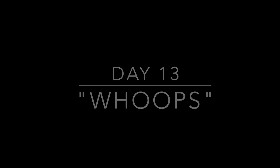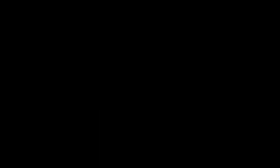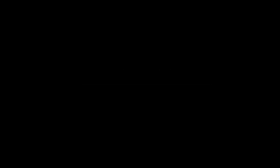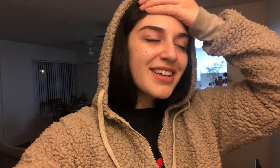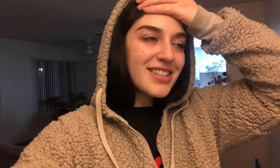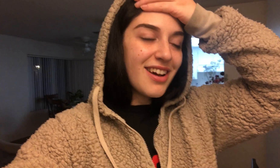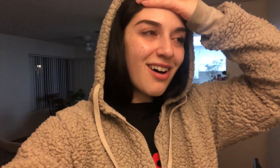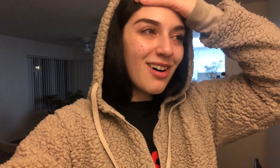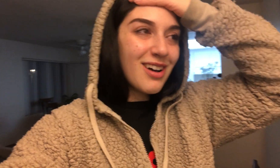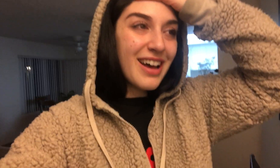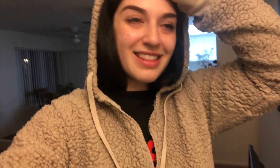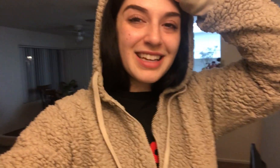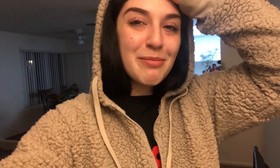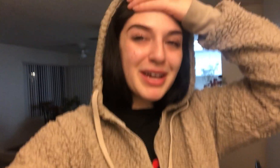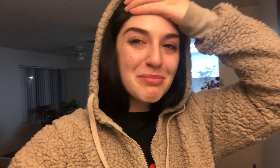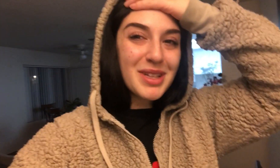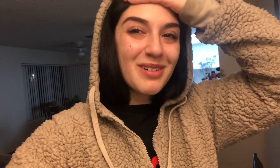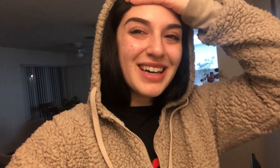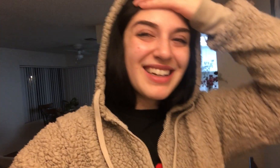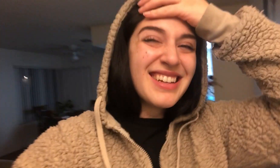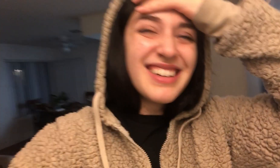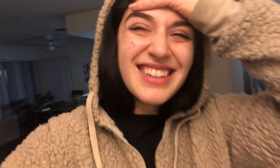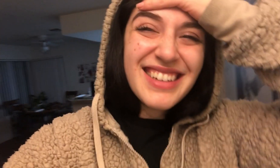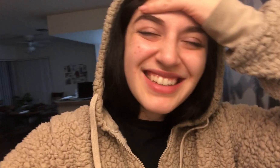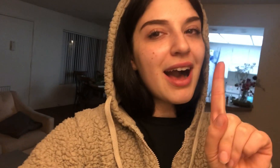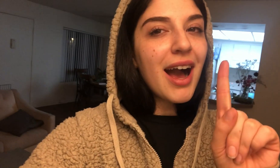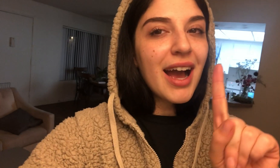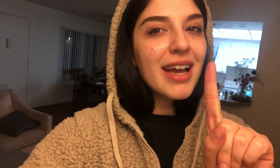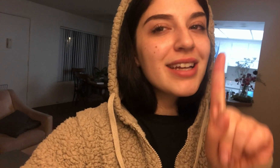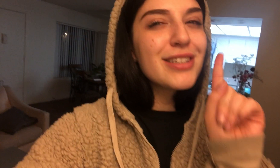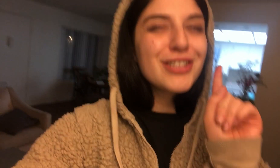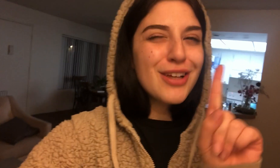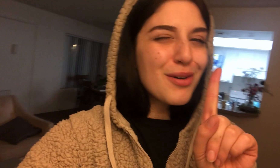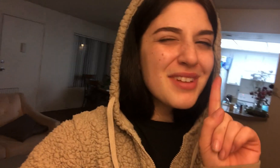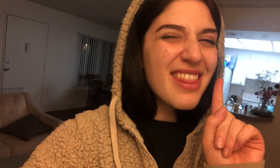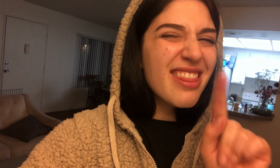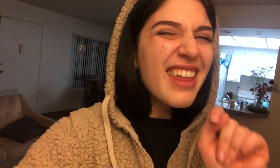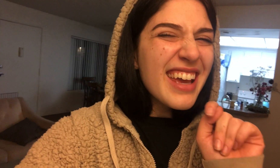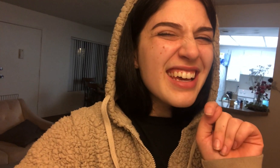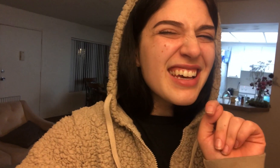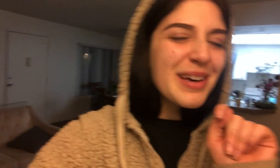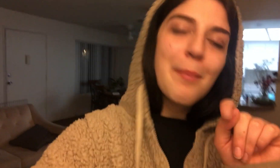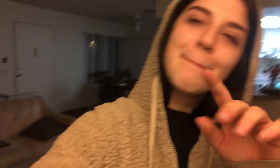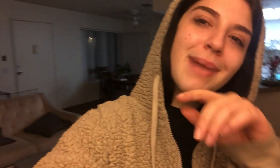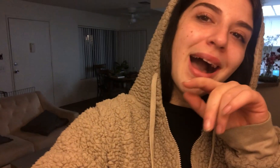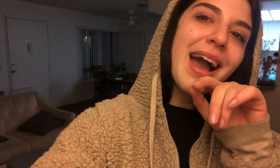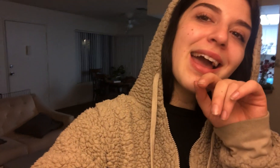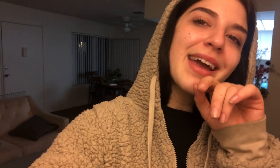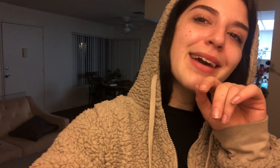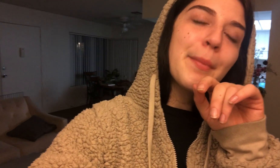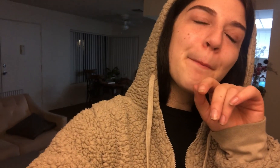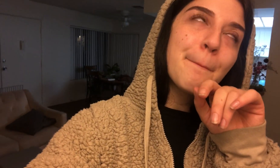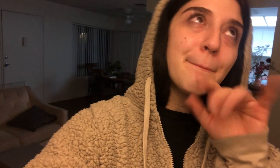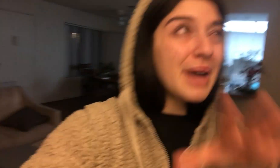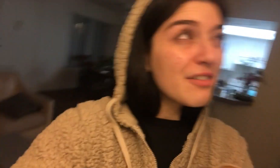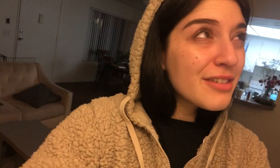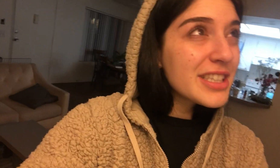Y'all, I think I might have blew it. I don't think my beverage